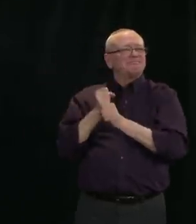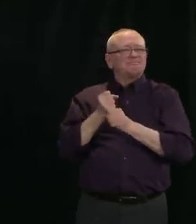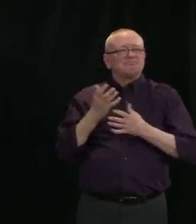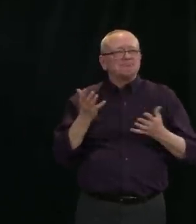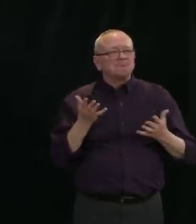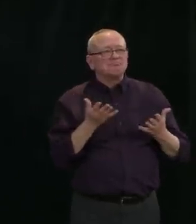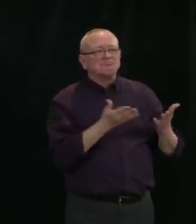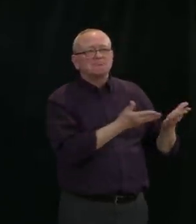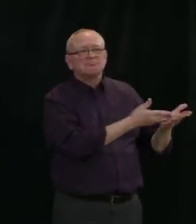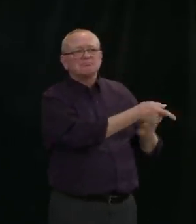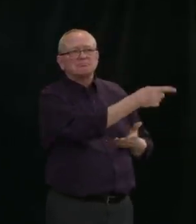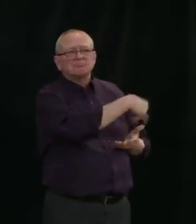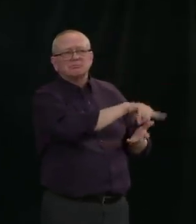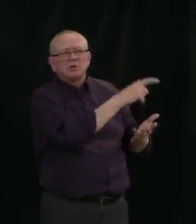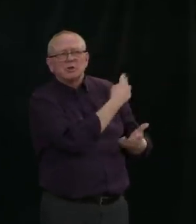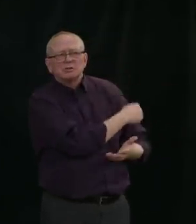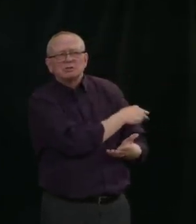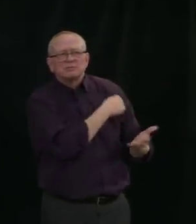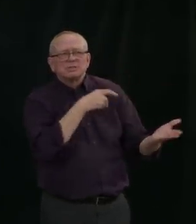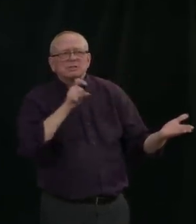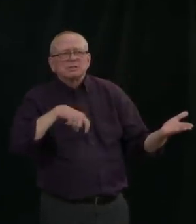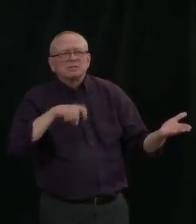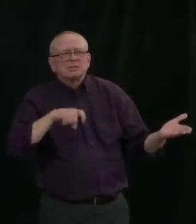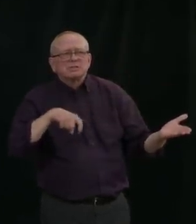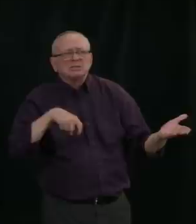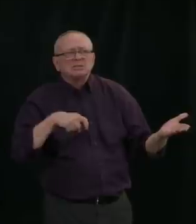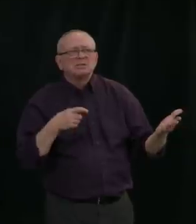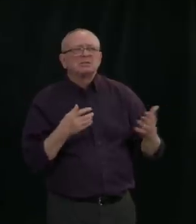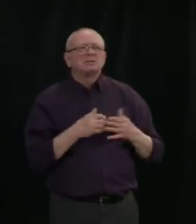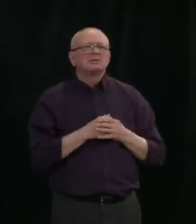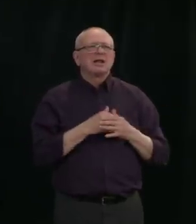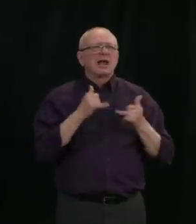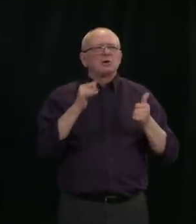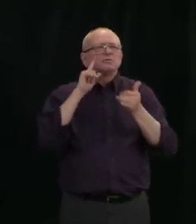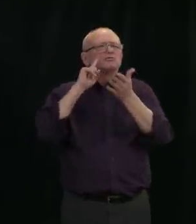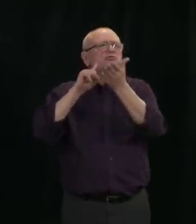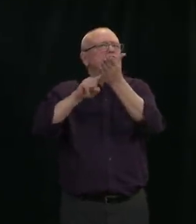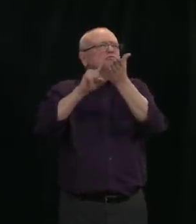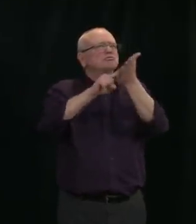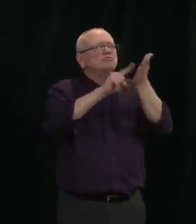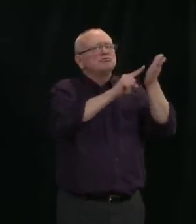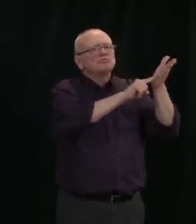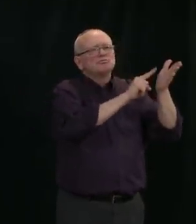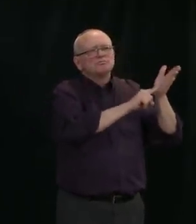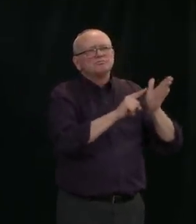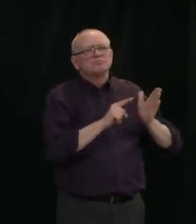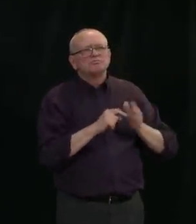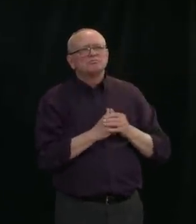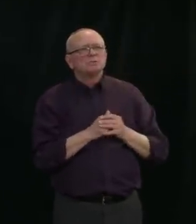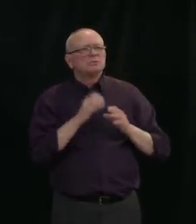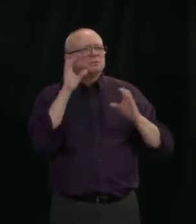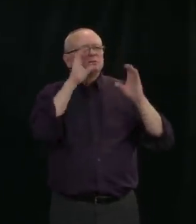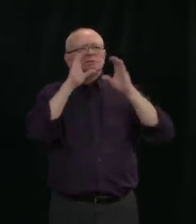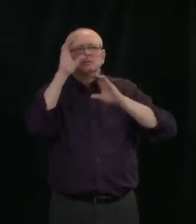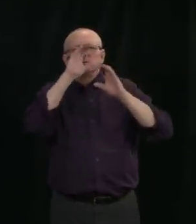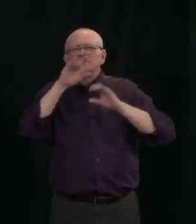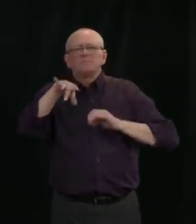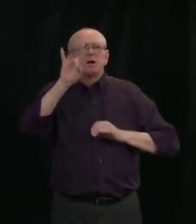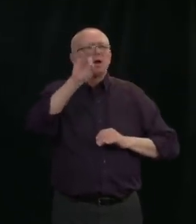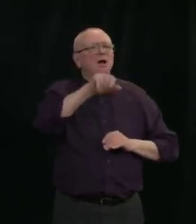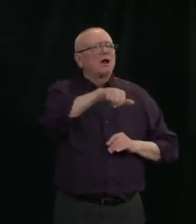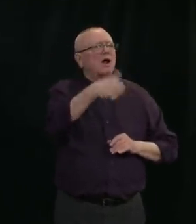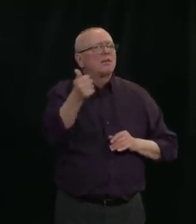regular scheduled shipments of medication that we flag that early and look for opportunities to supplement.